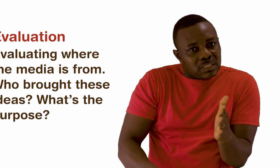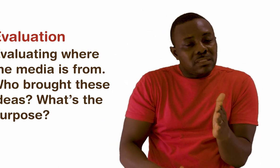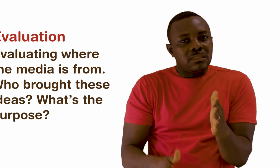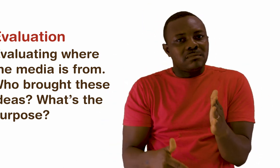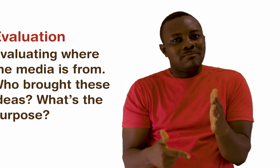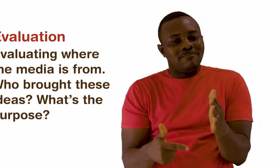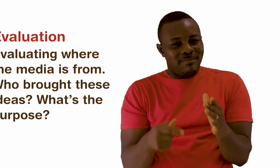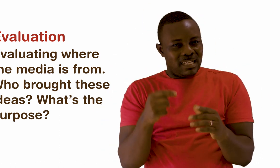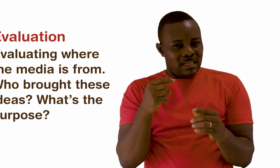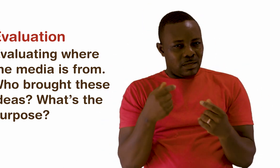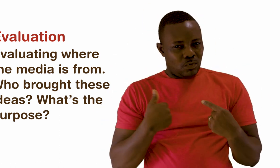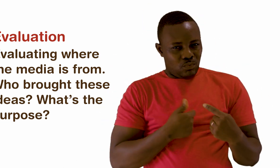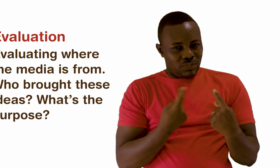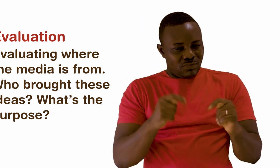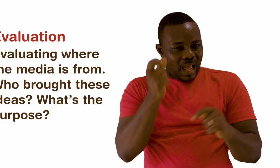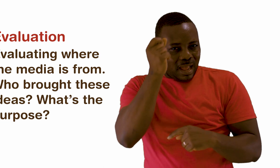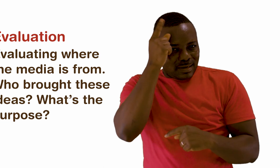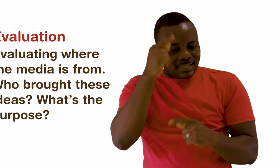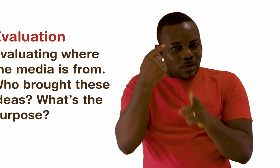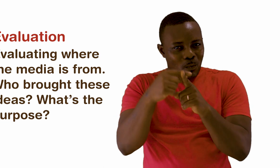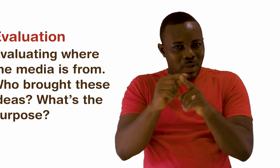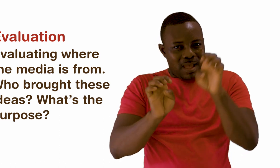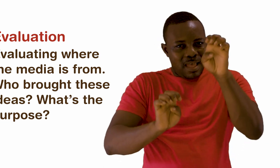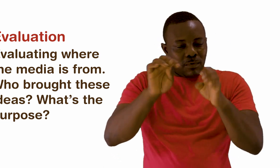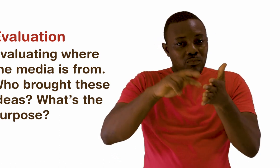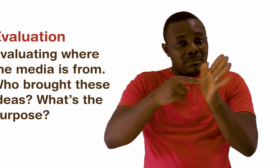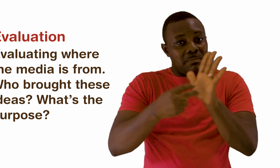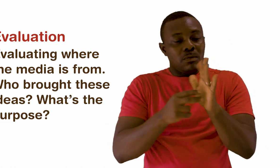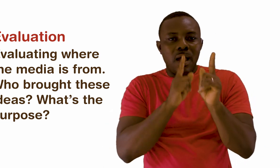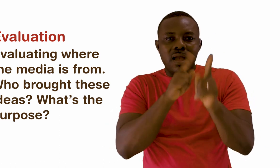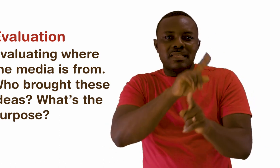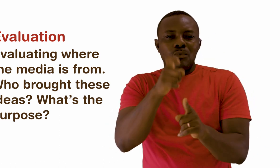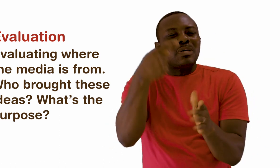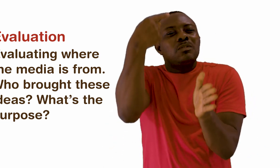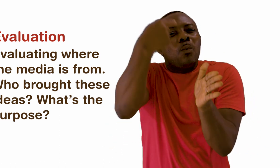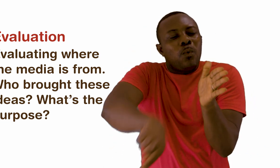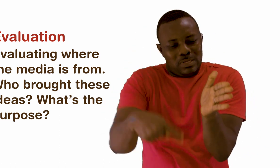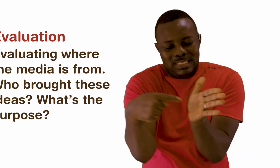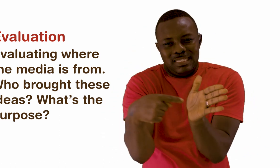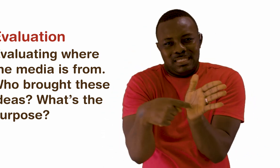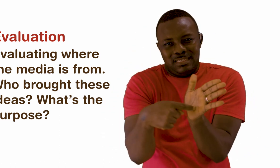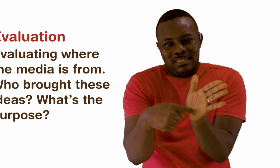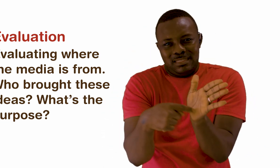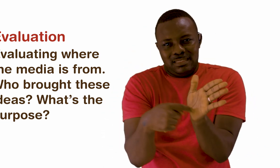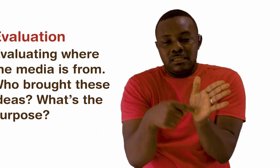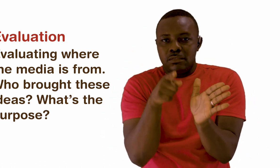Or what? We should always try to evaluate media to answer some key questions about it. You may be reading a media story.